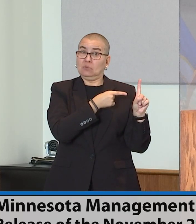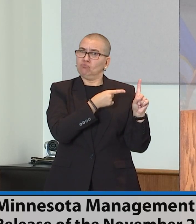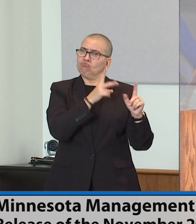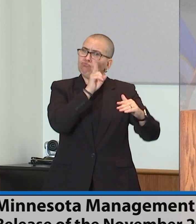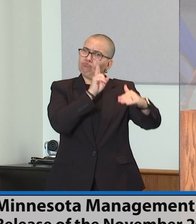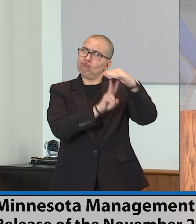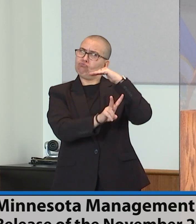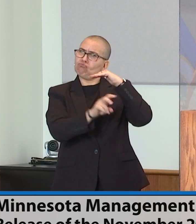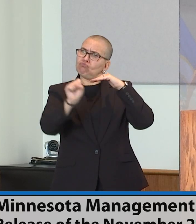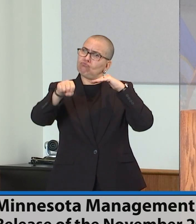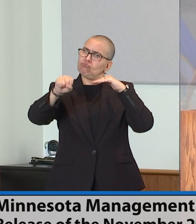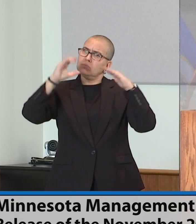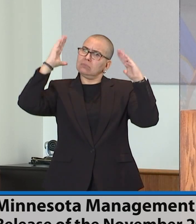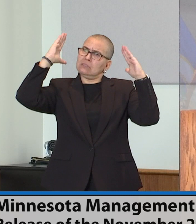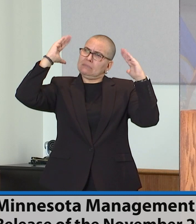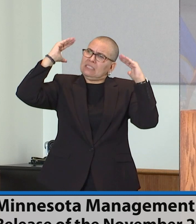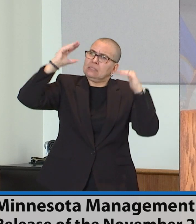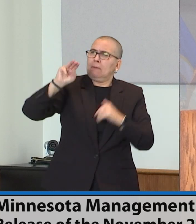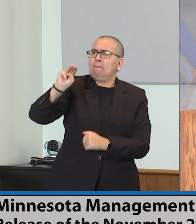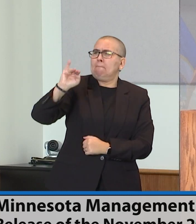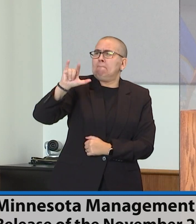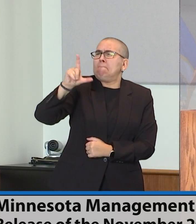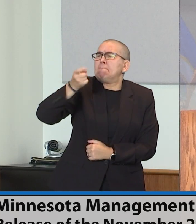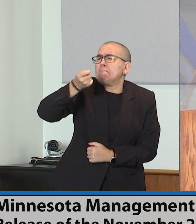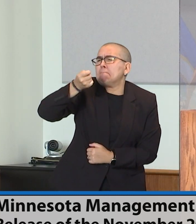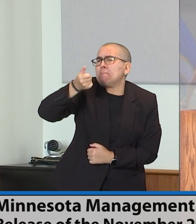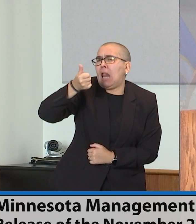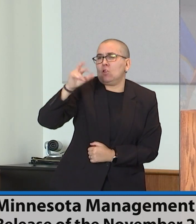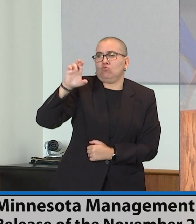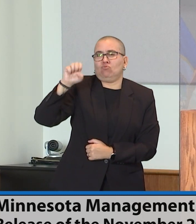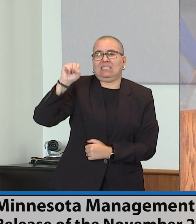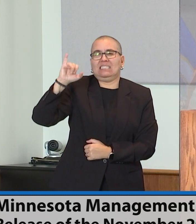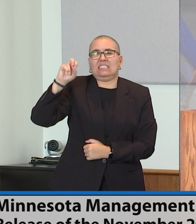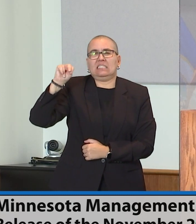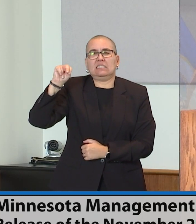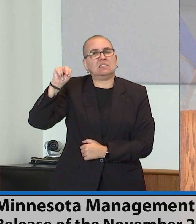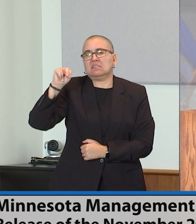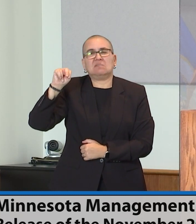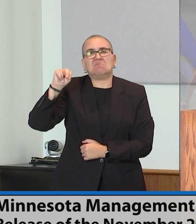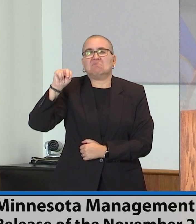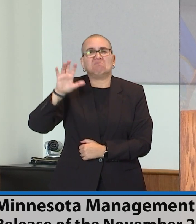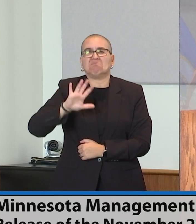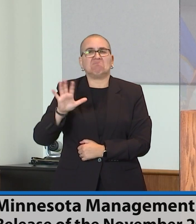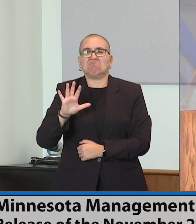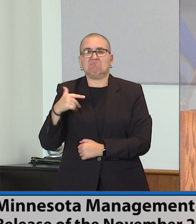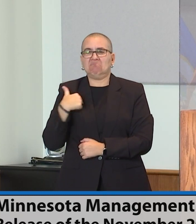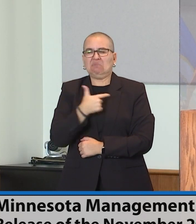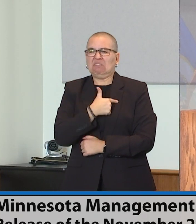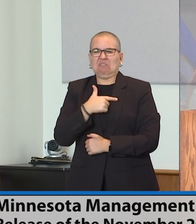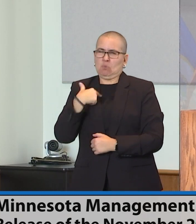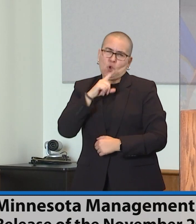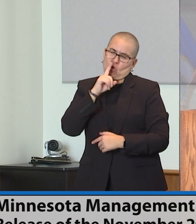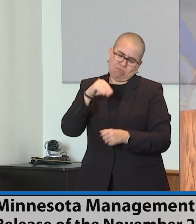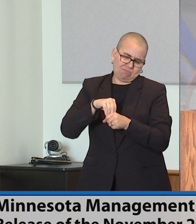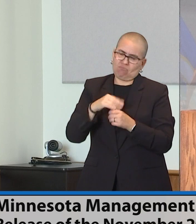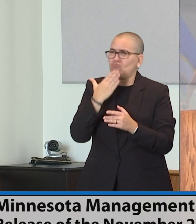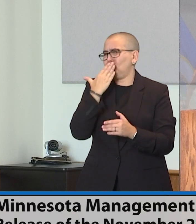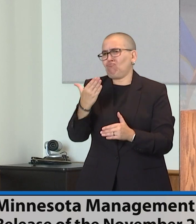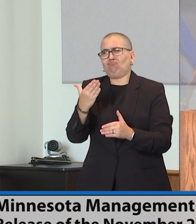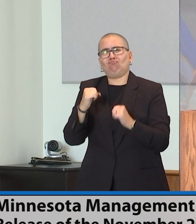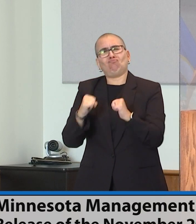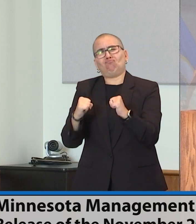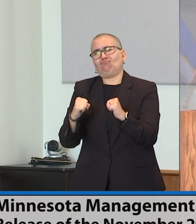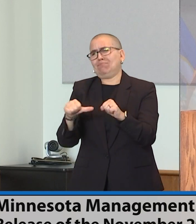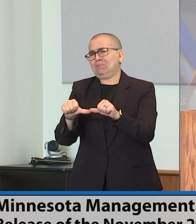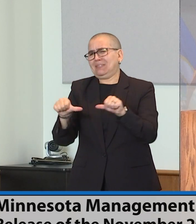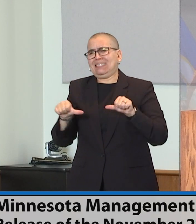a very strong position, a very strong financial position, very strong labor market position, and that's what we're building into this